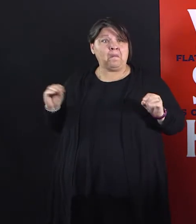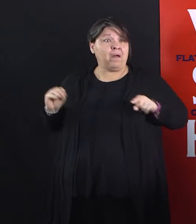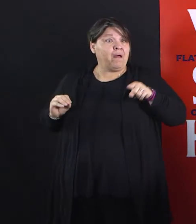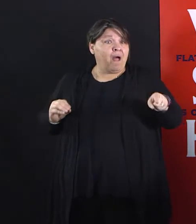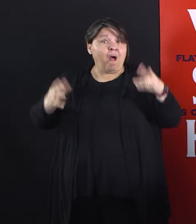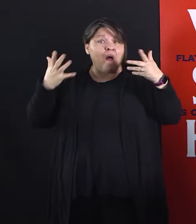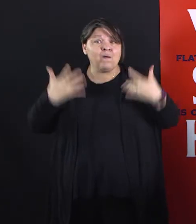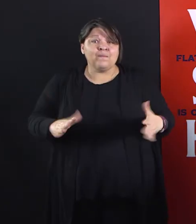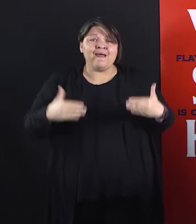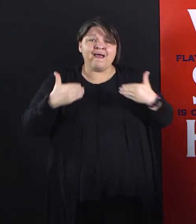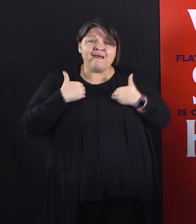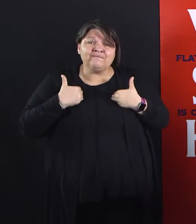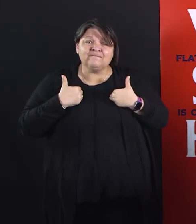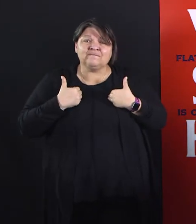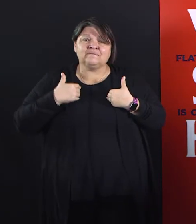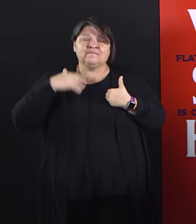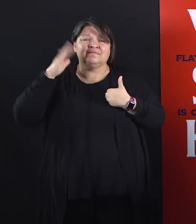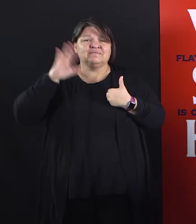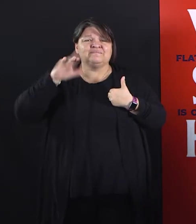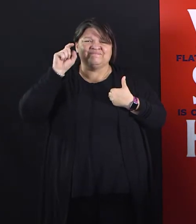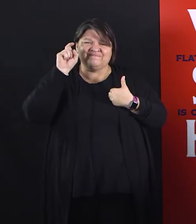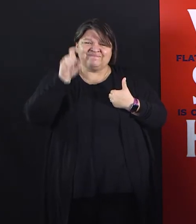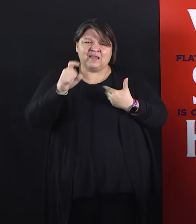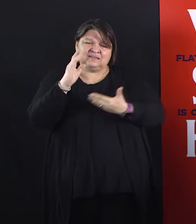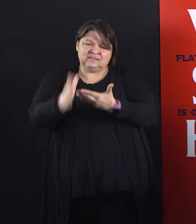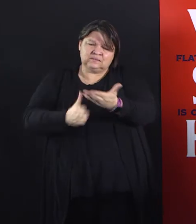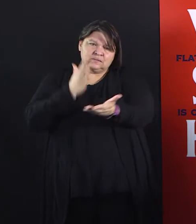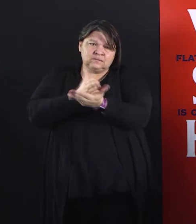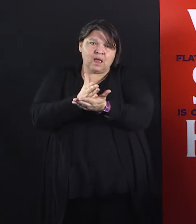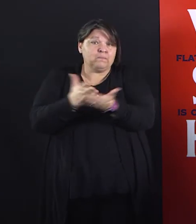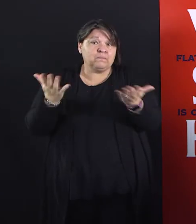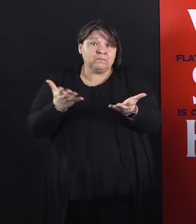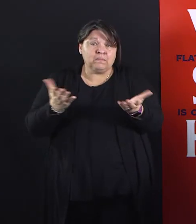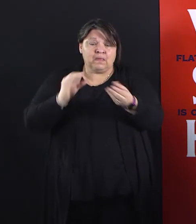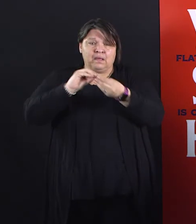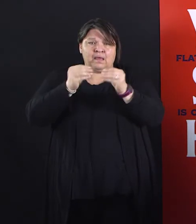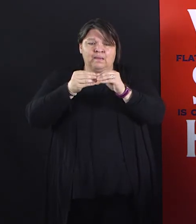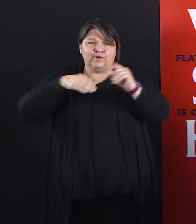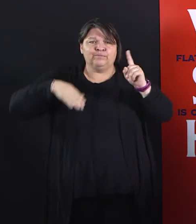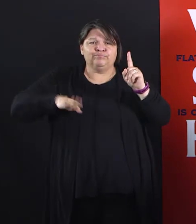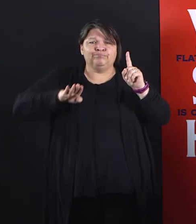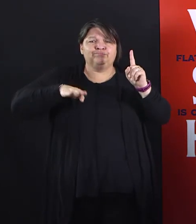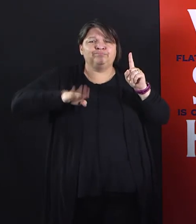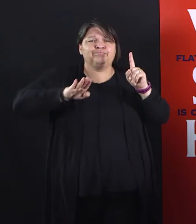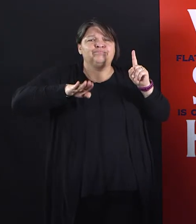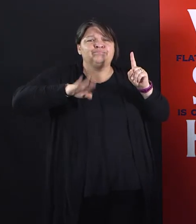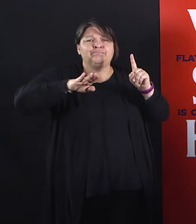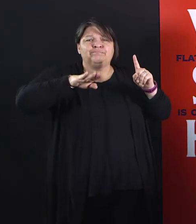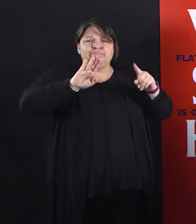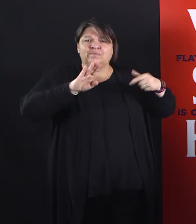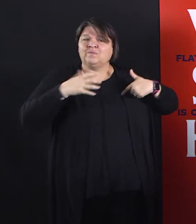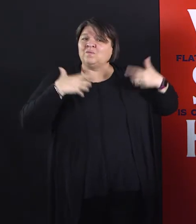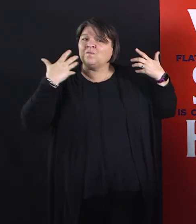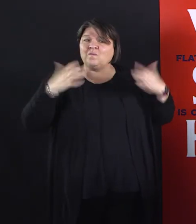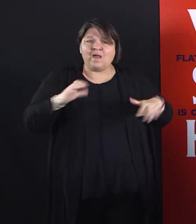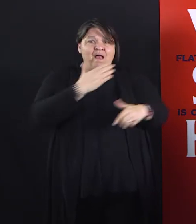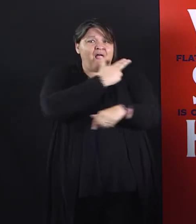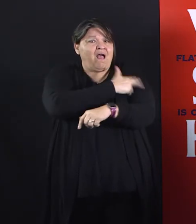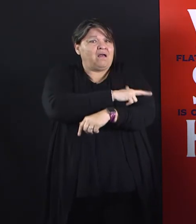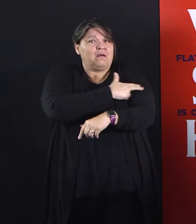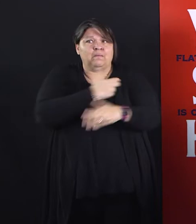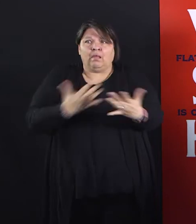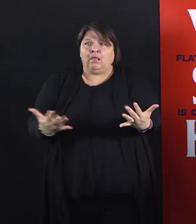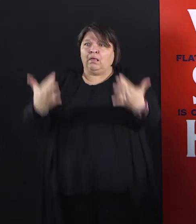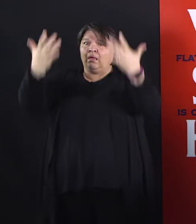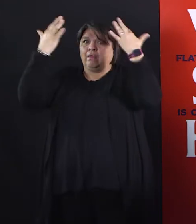prevent our hospitals from getting overrun. And that is one of the first and foremost, even if you aren't at risk of having